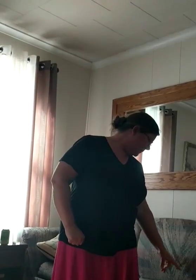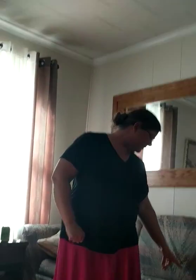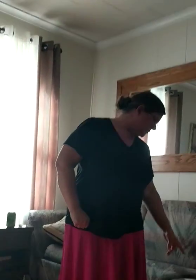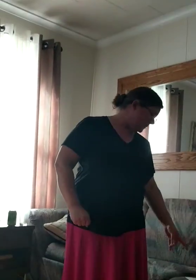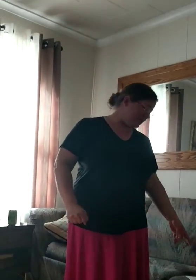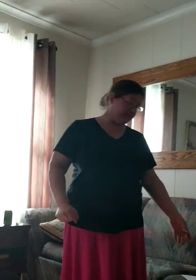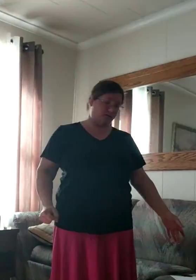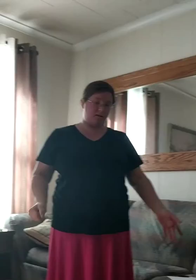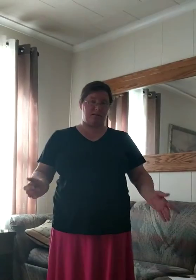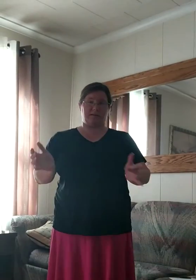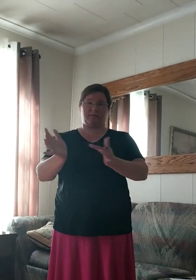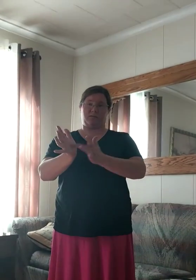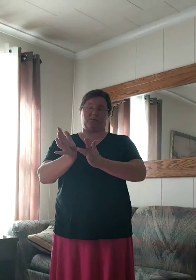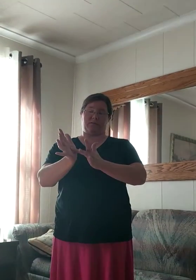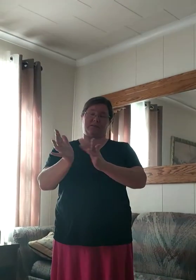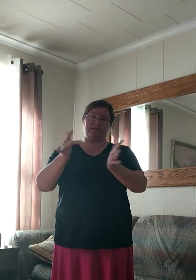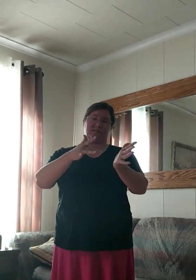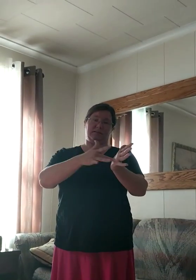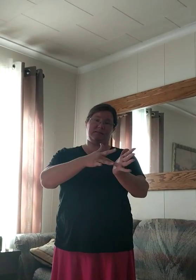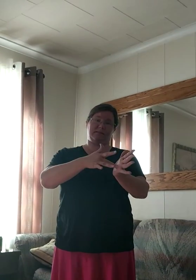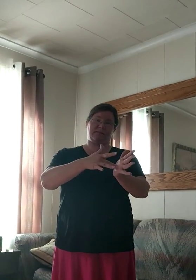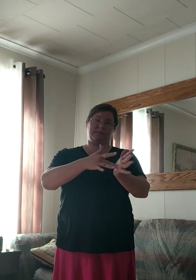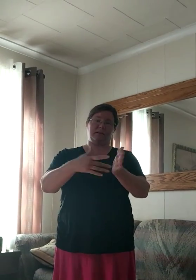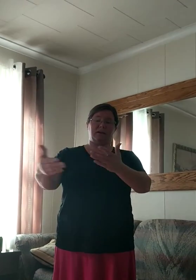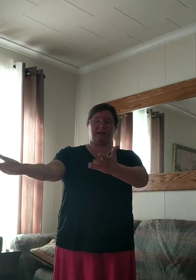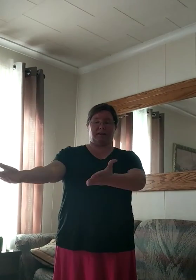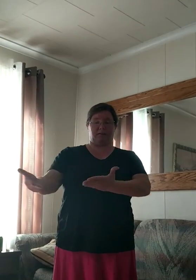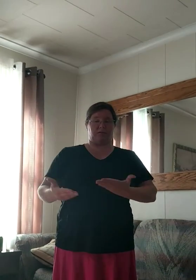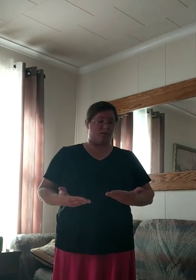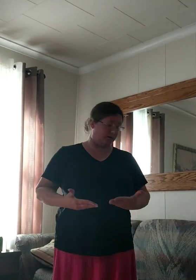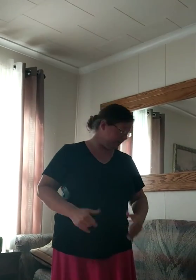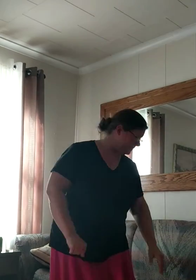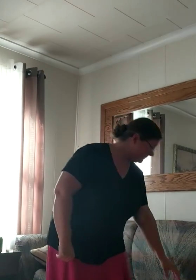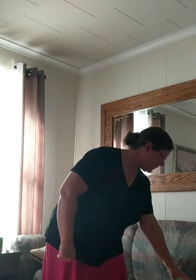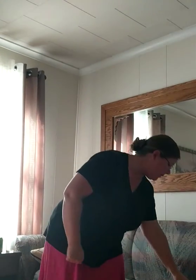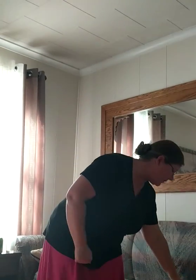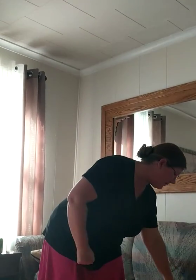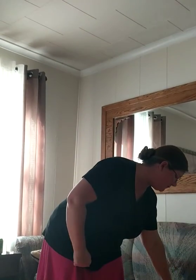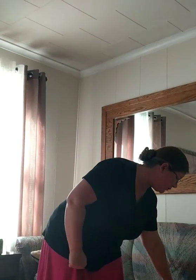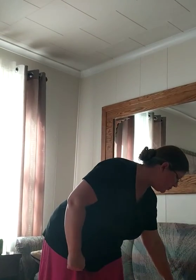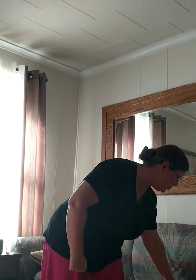Jesus calling, so Jesus is calling. All right, then verse two.